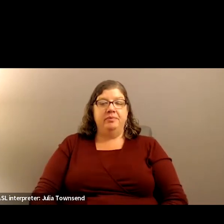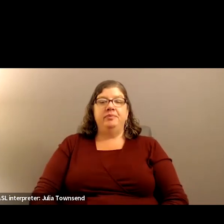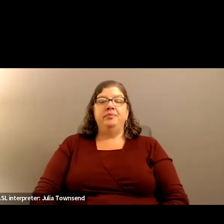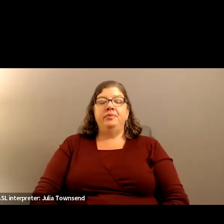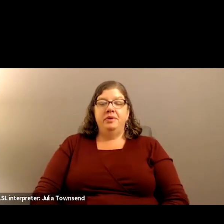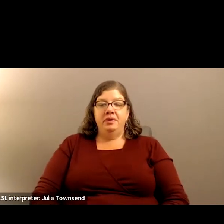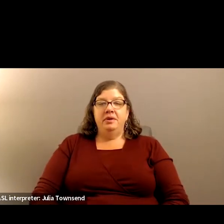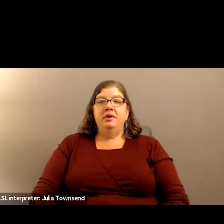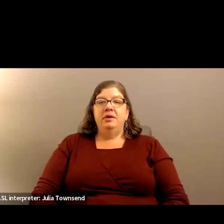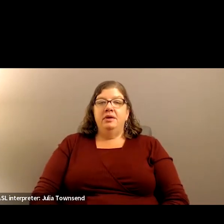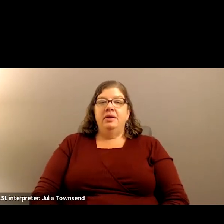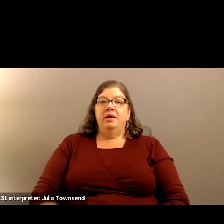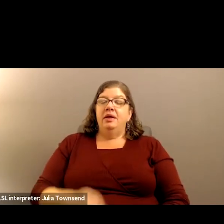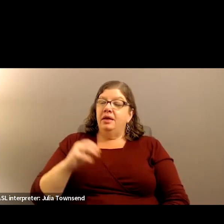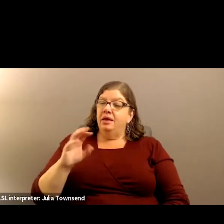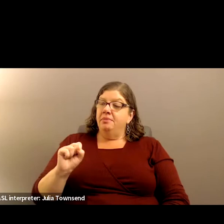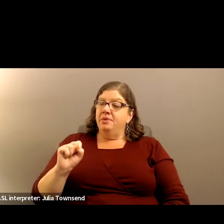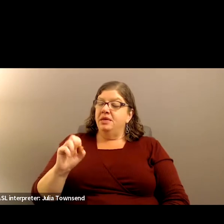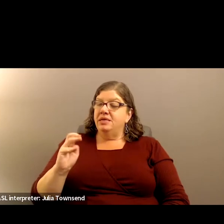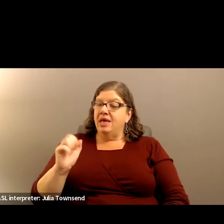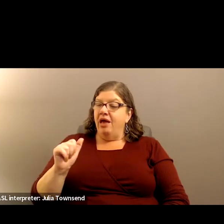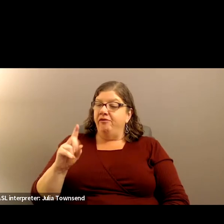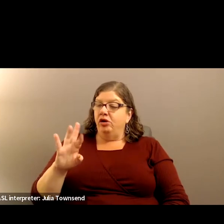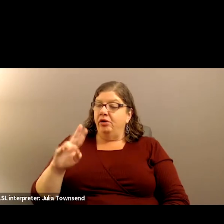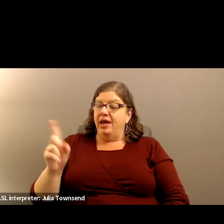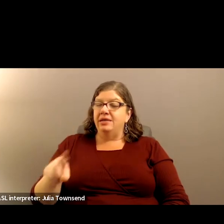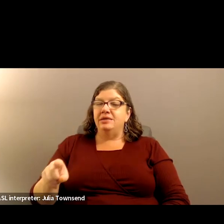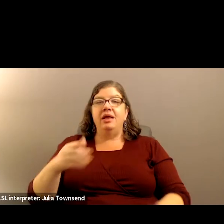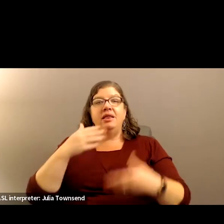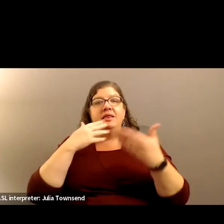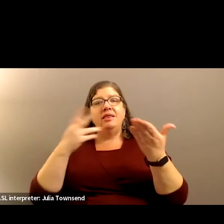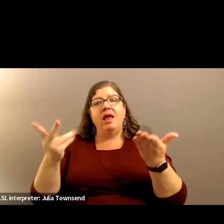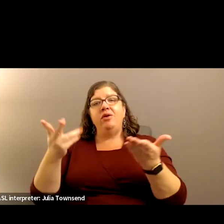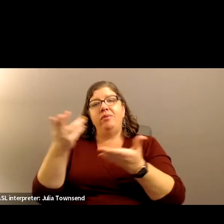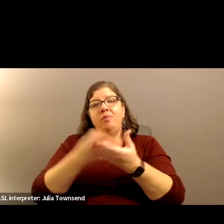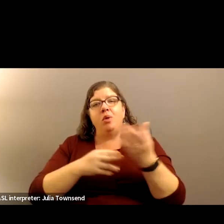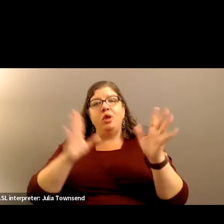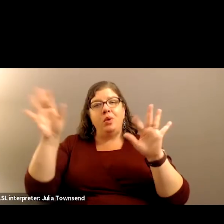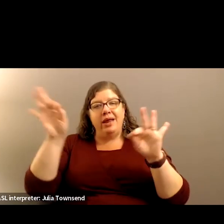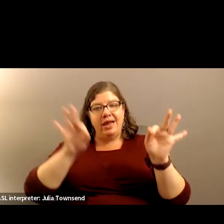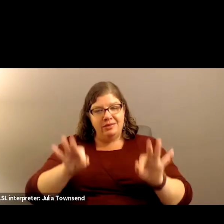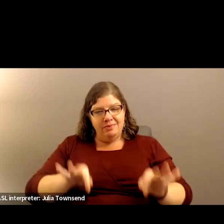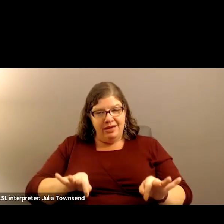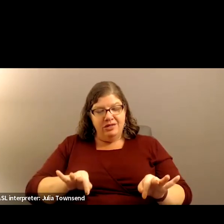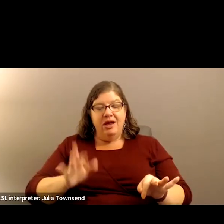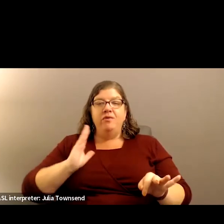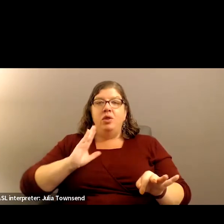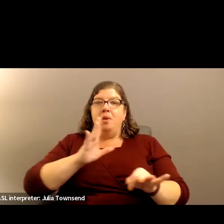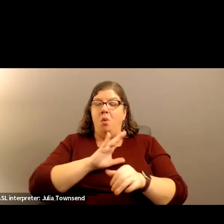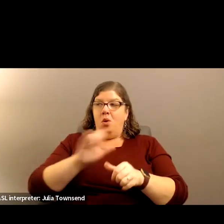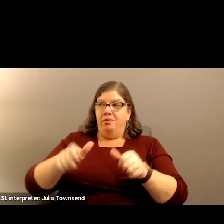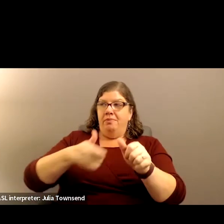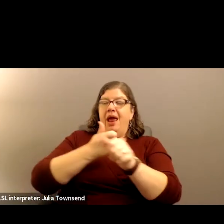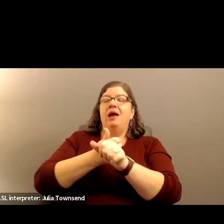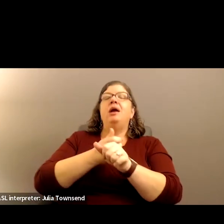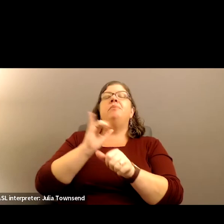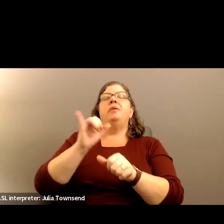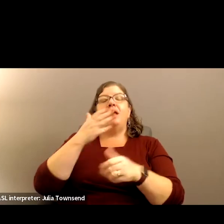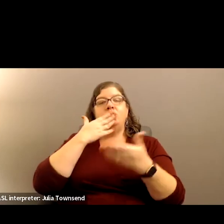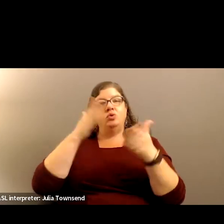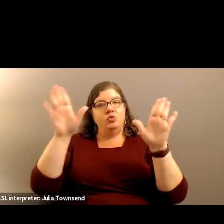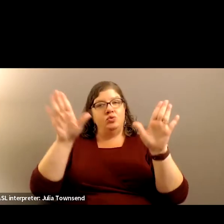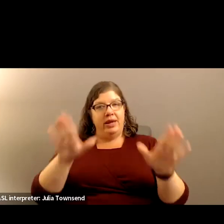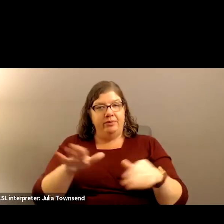Okay, Ms. Alvarez. Thank you both for the great explanation. Thank you for the board backup. That's really helpful.